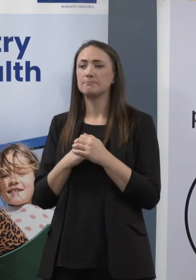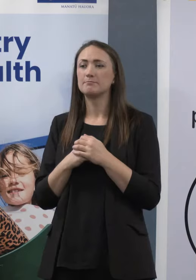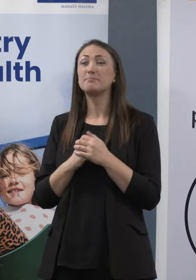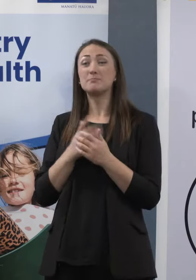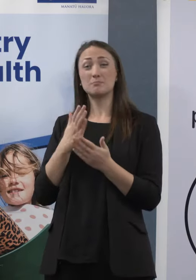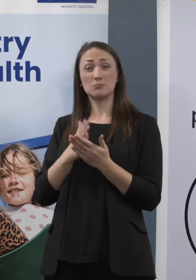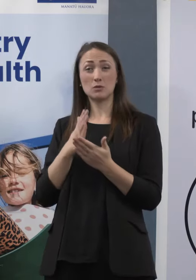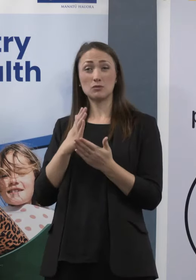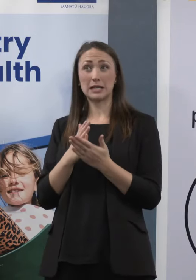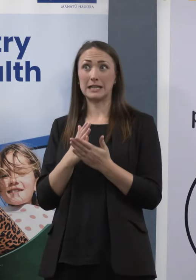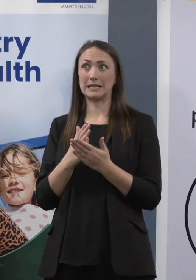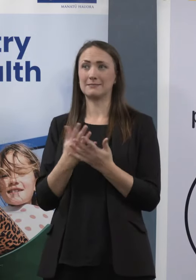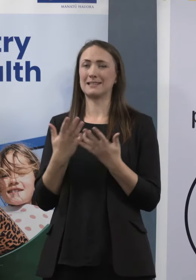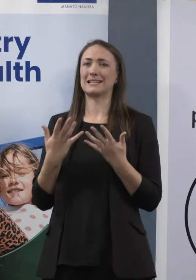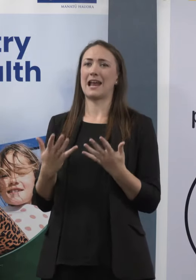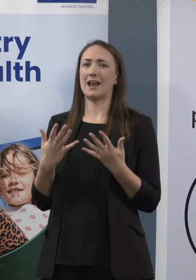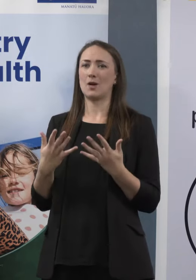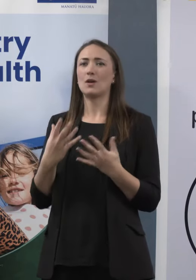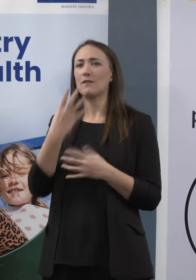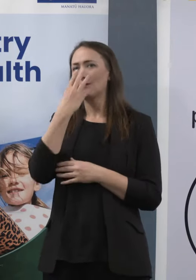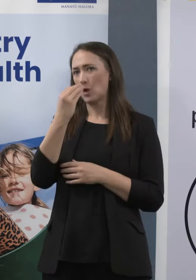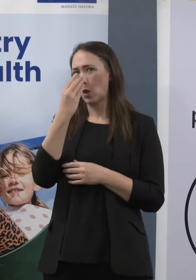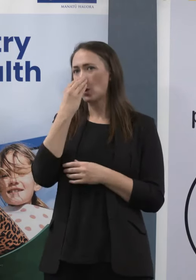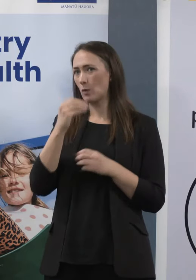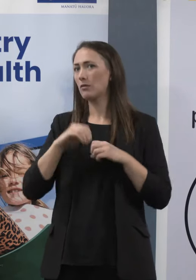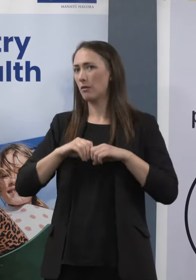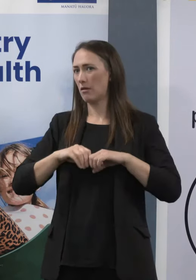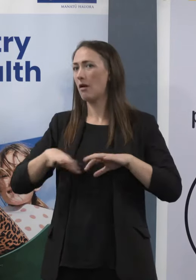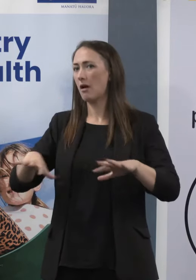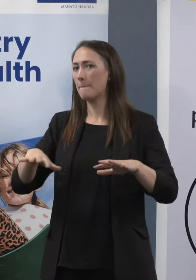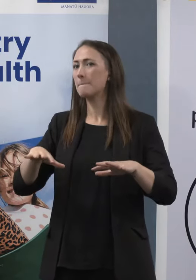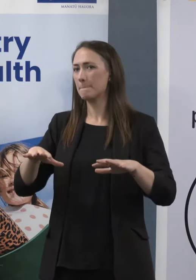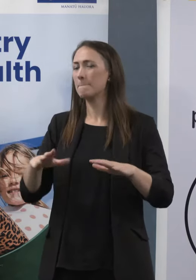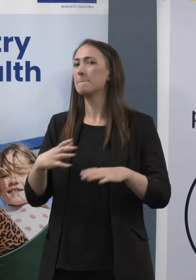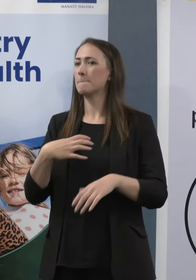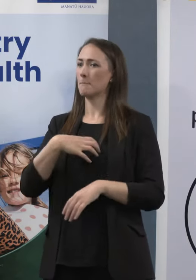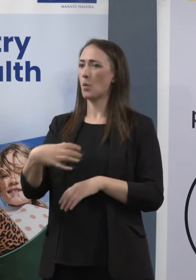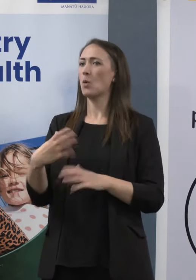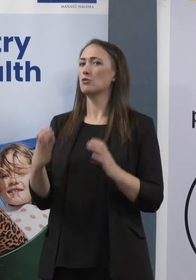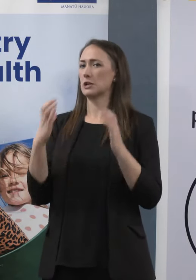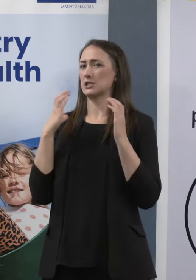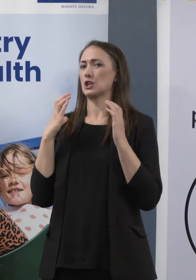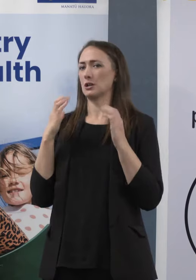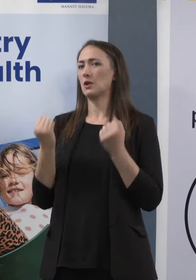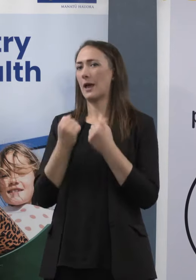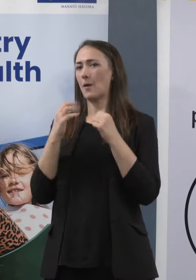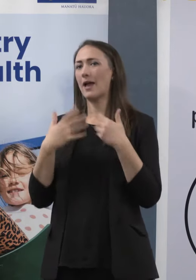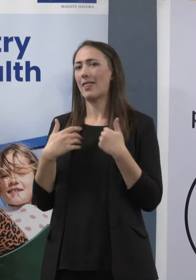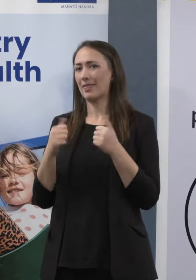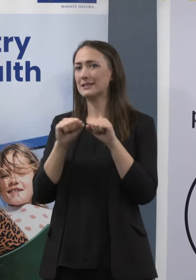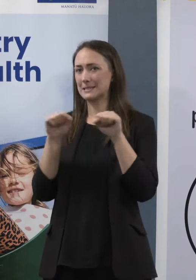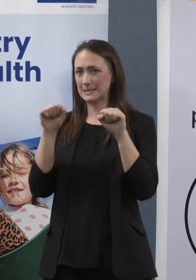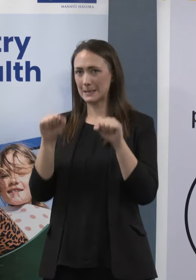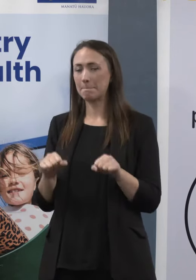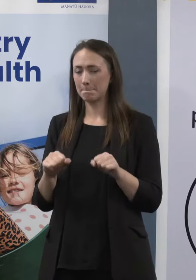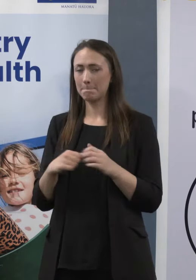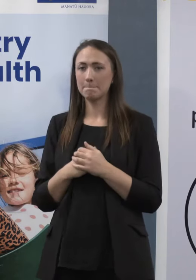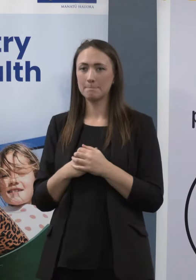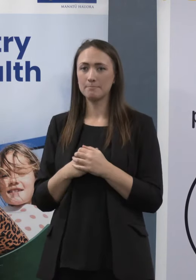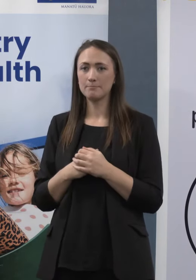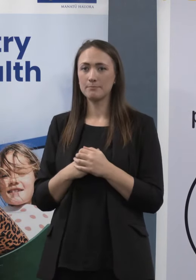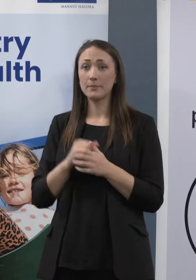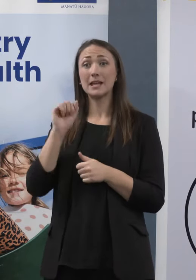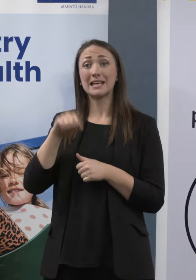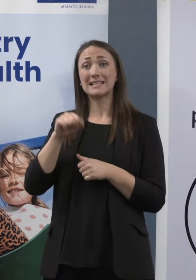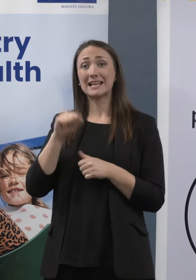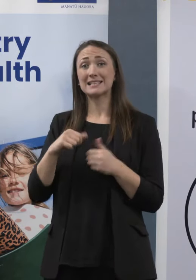that has come into the country with the borders opening, and that is creating quite a lot of pressure in the system. So the system, yes, it comes under a lot of